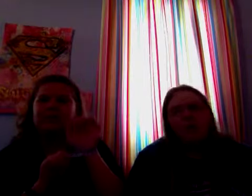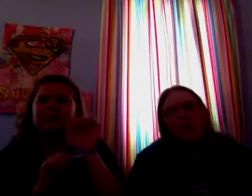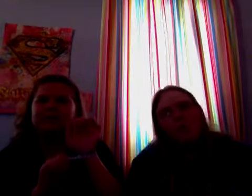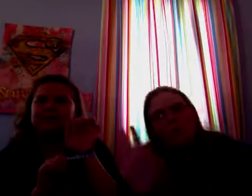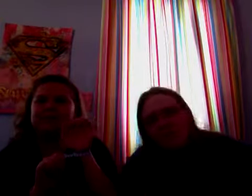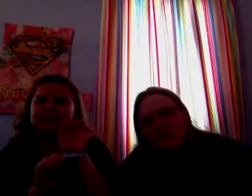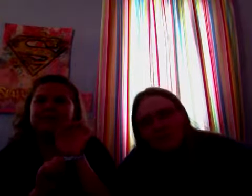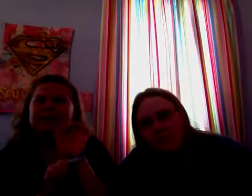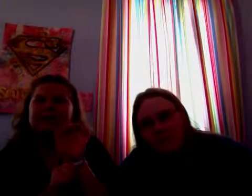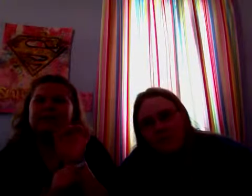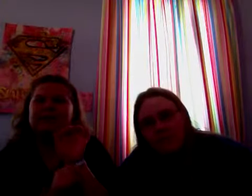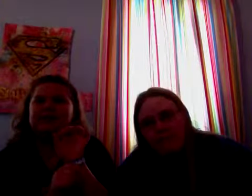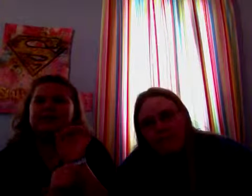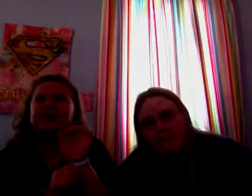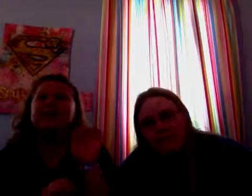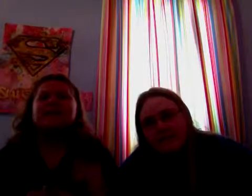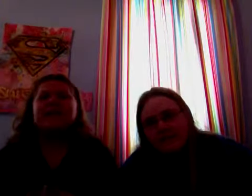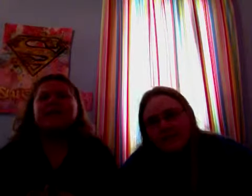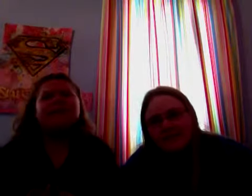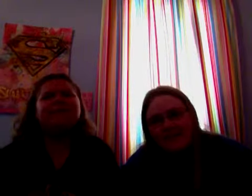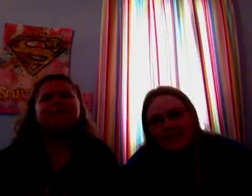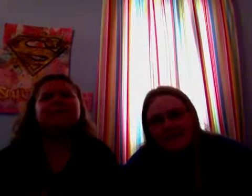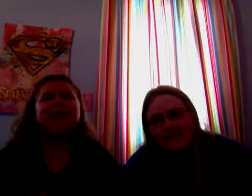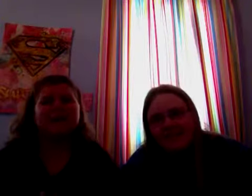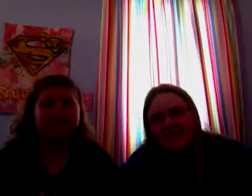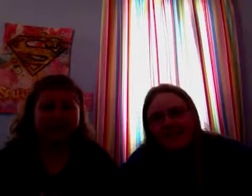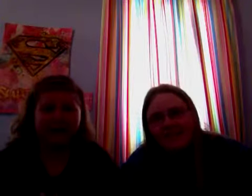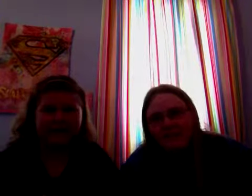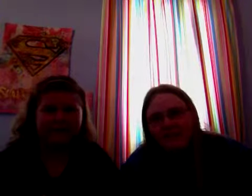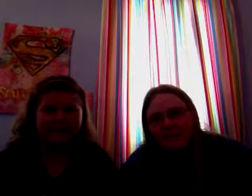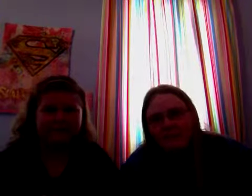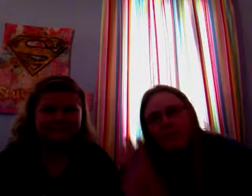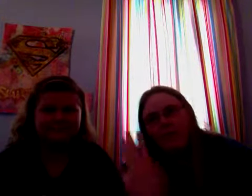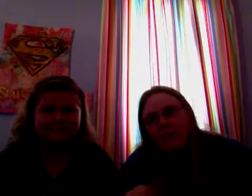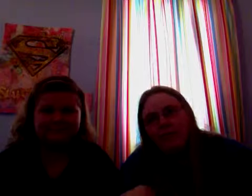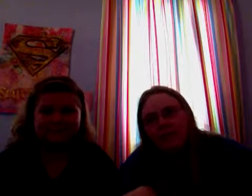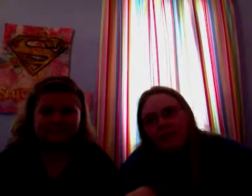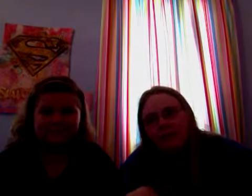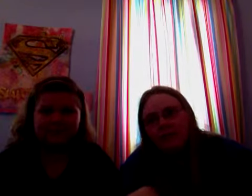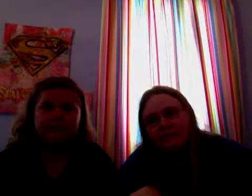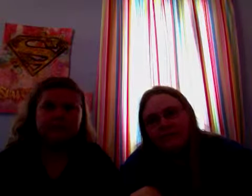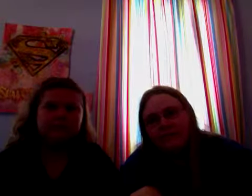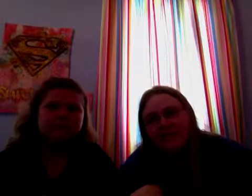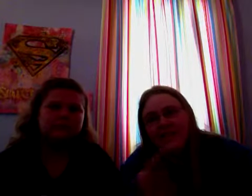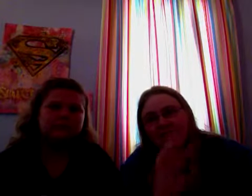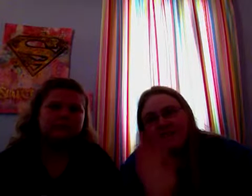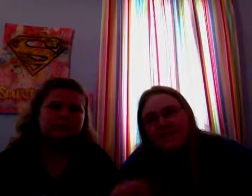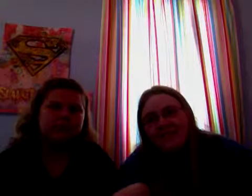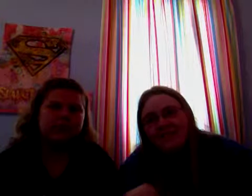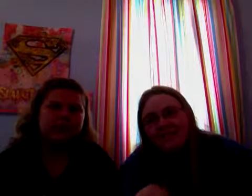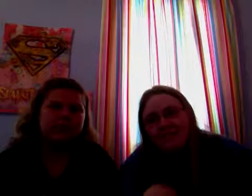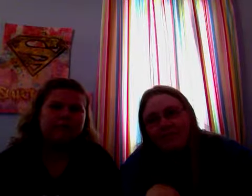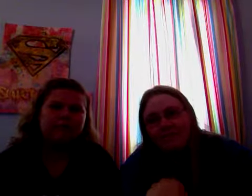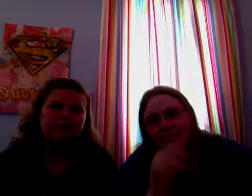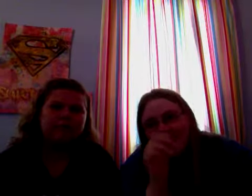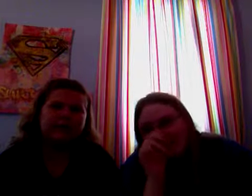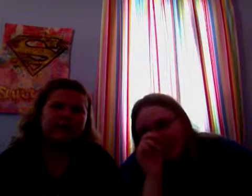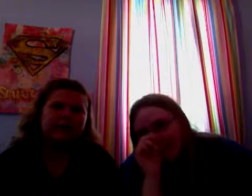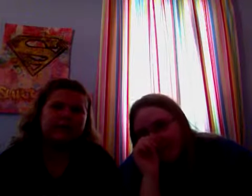boobies webkins went out of phase yeah webkins went out of style pokemon did too that was at the end that was that was at the end of fifth grade